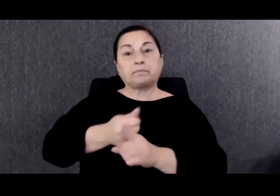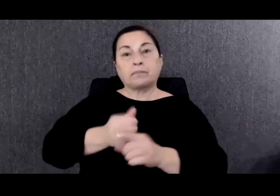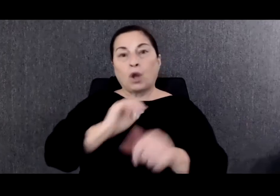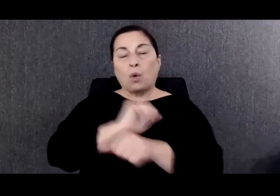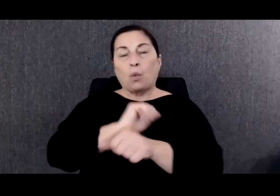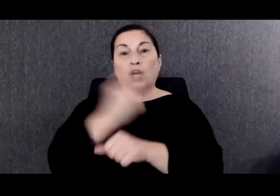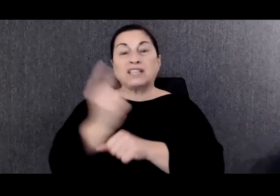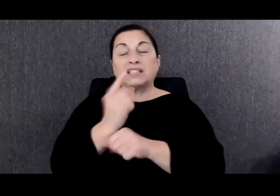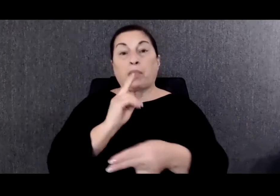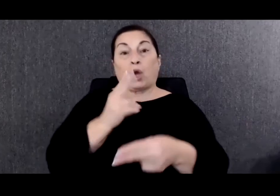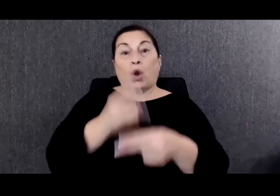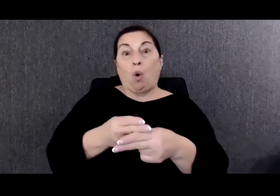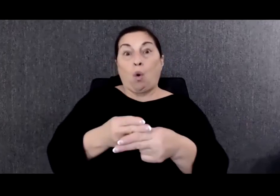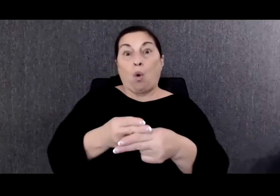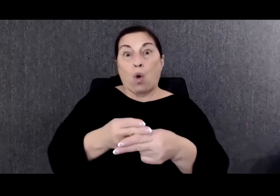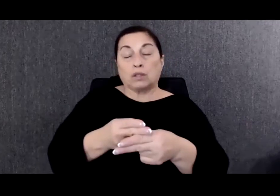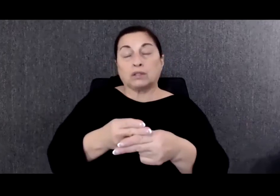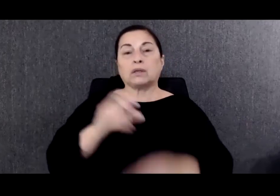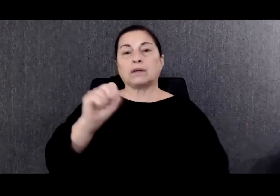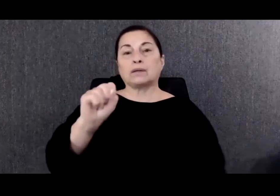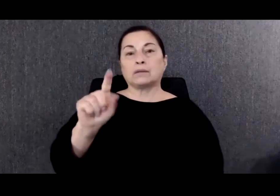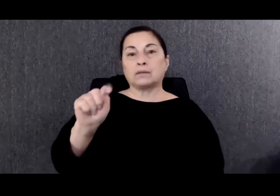called a strike team.